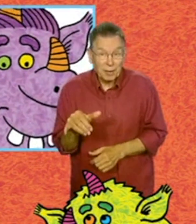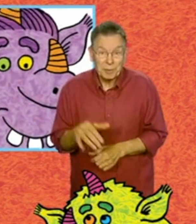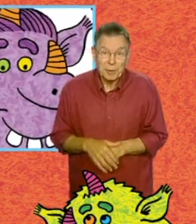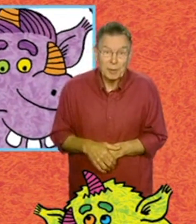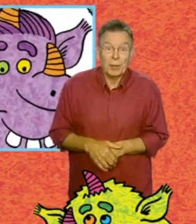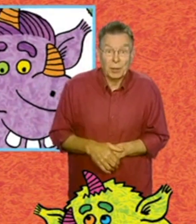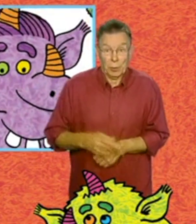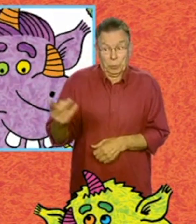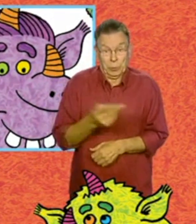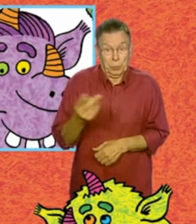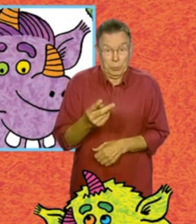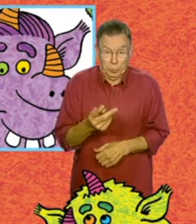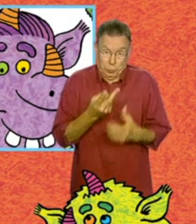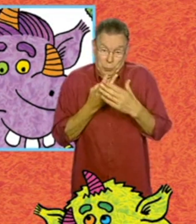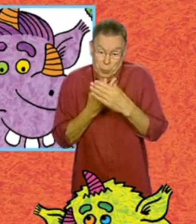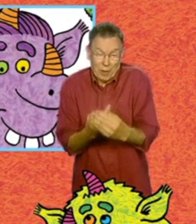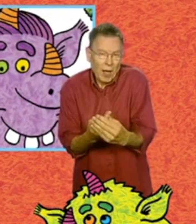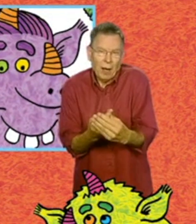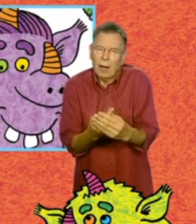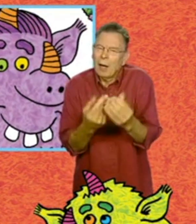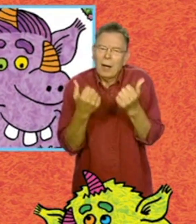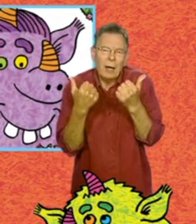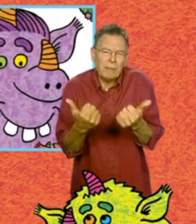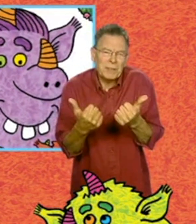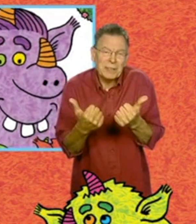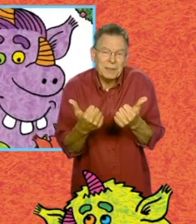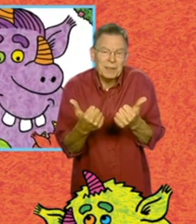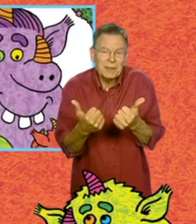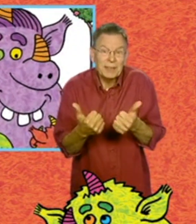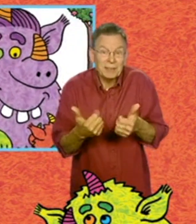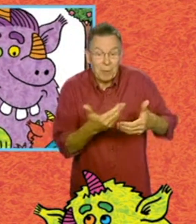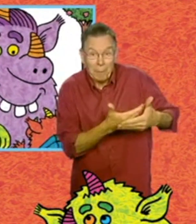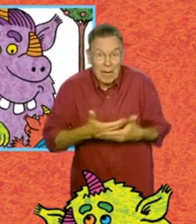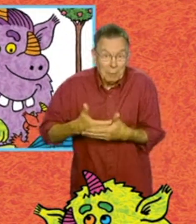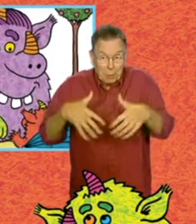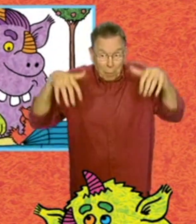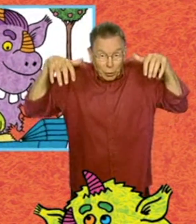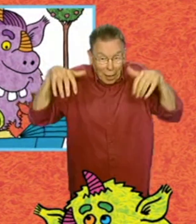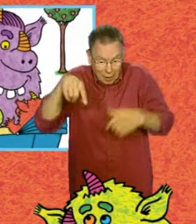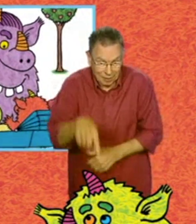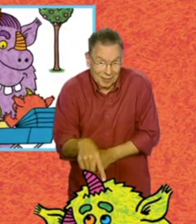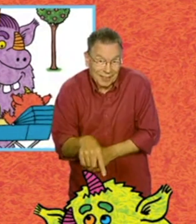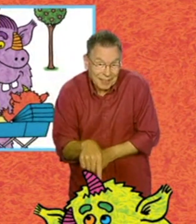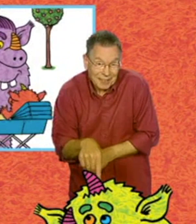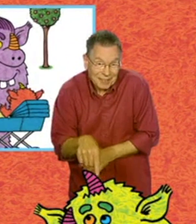The two of them live happily together, and have a baby monster.